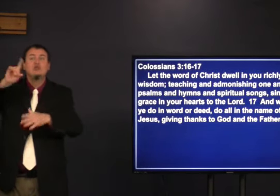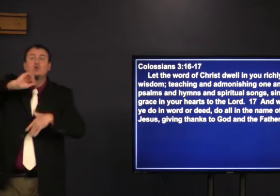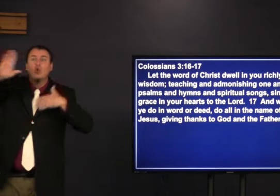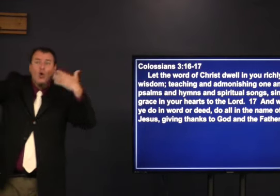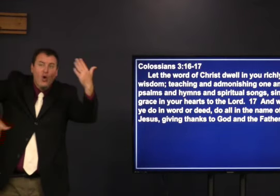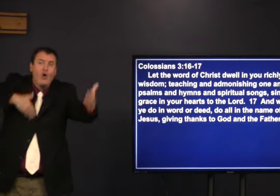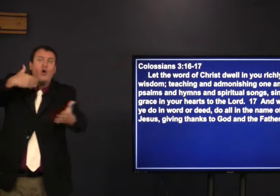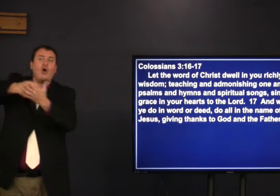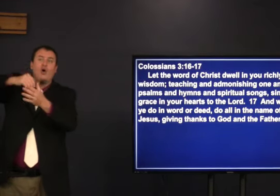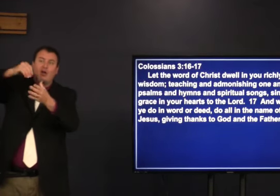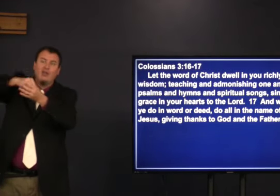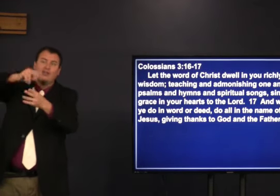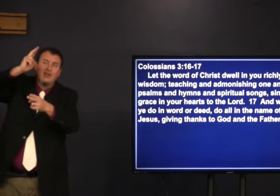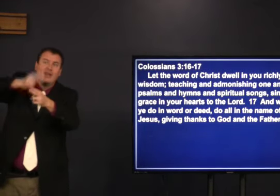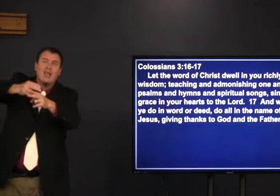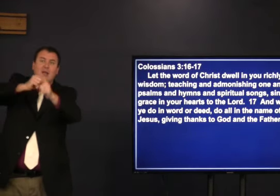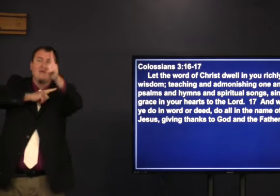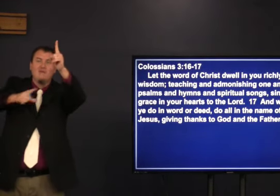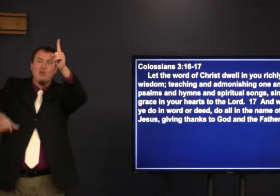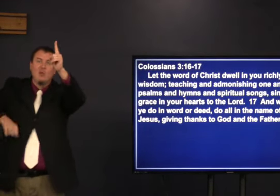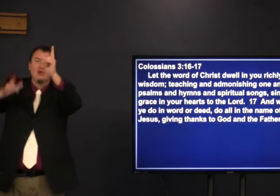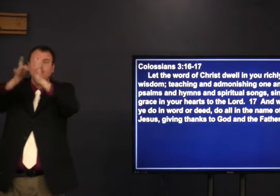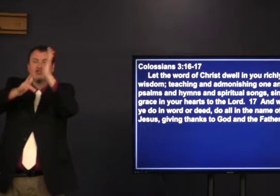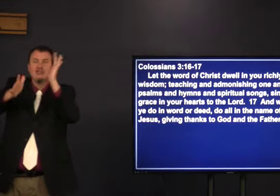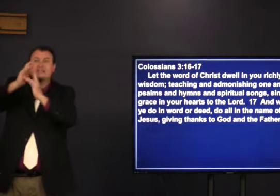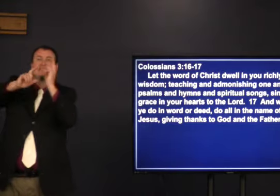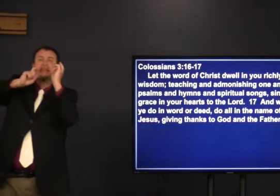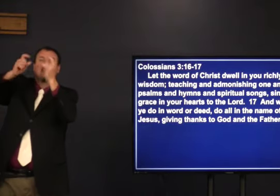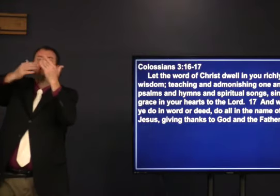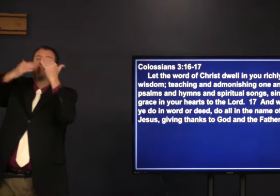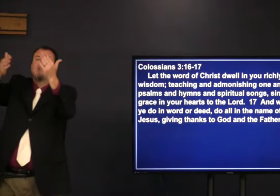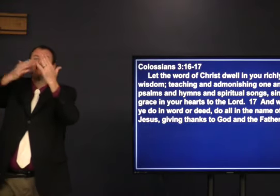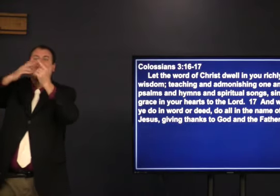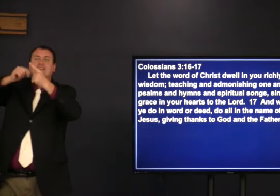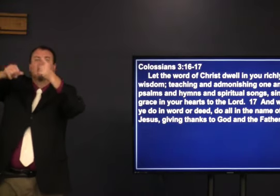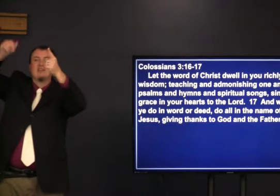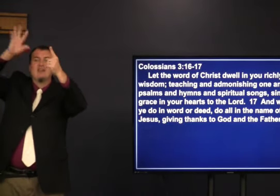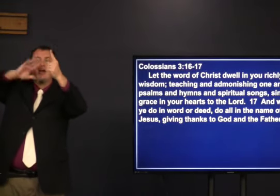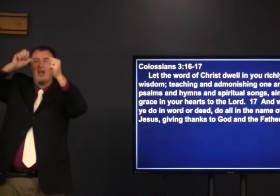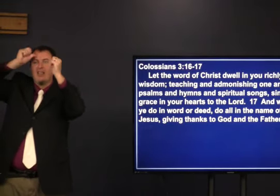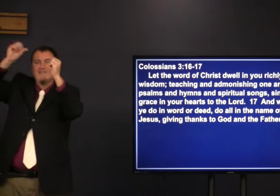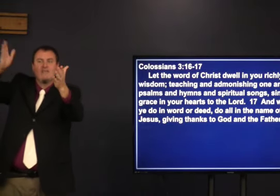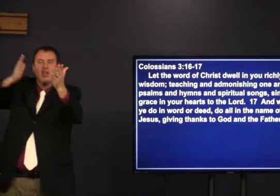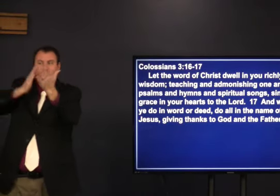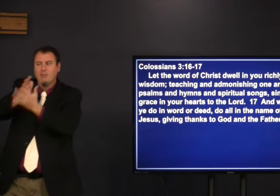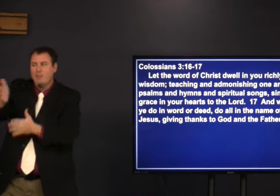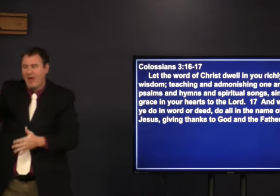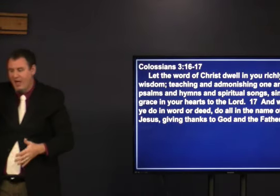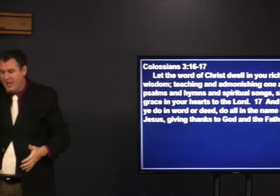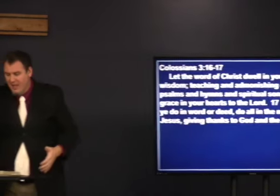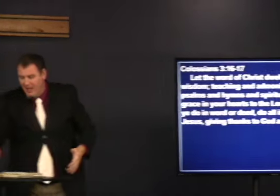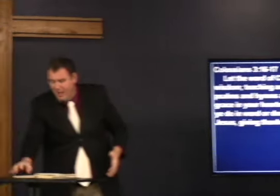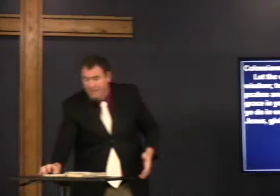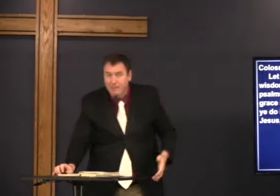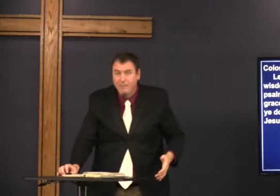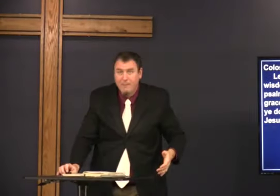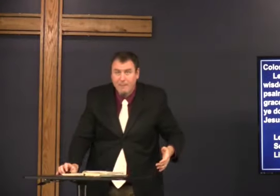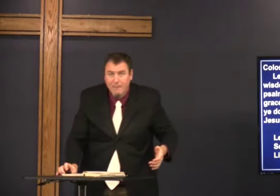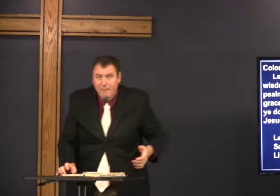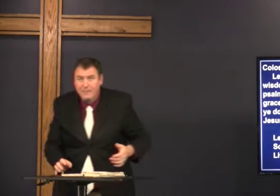you do in the word of me do all in the name of the Lord Jesus giving thanks to God and the Father by